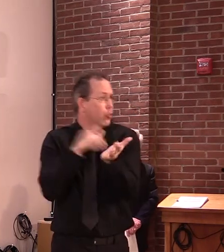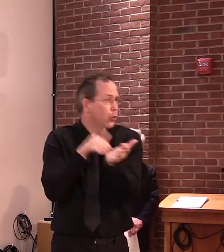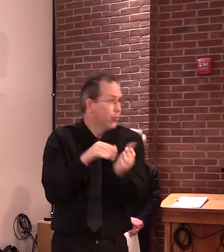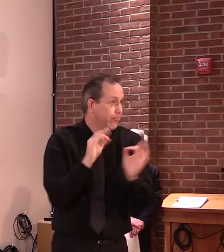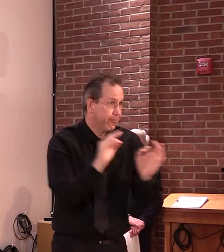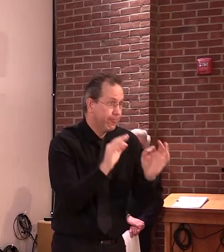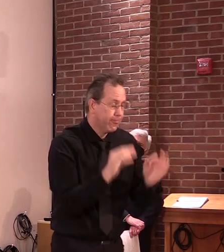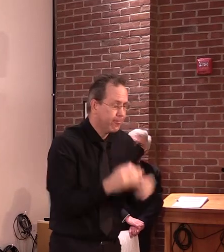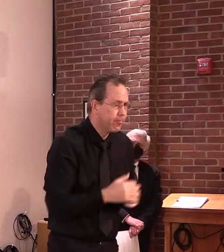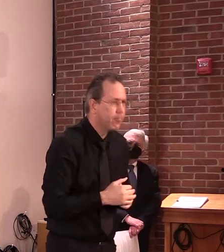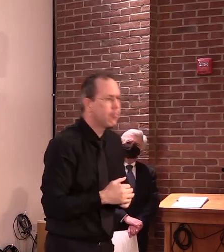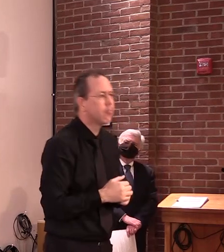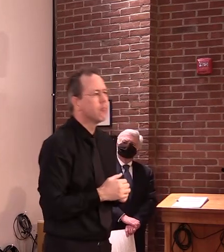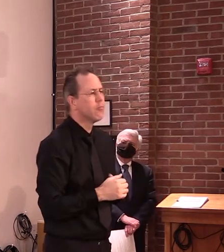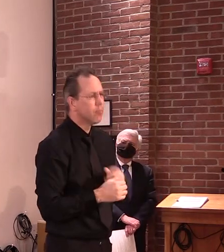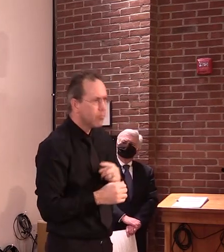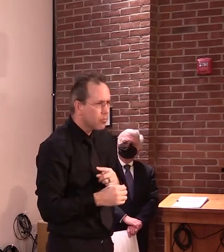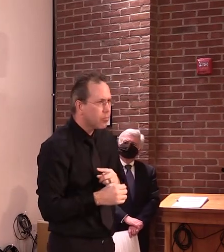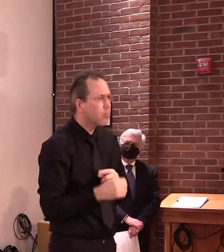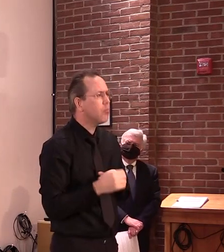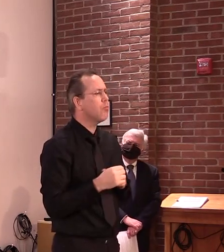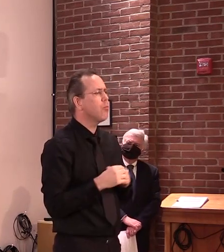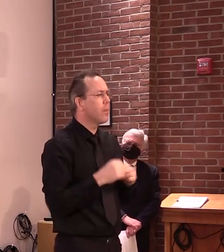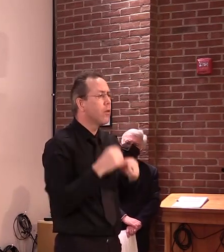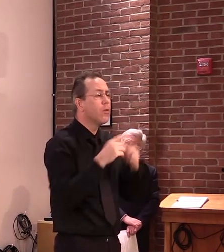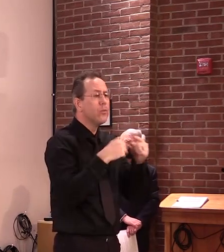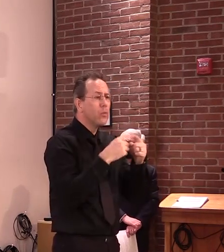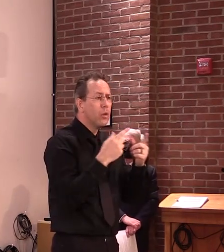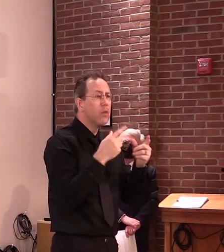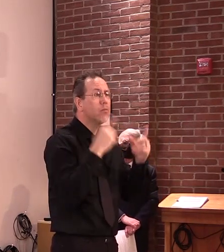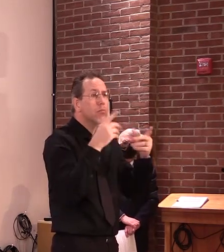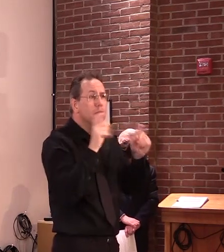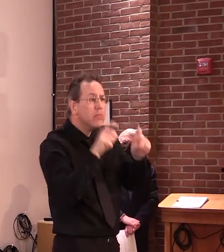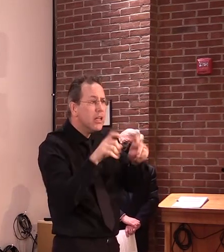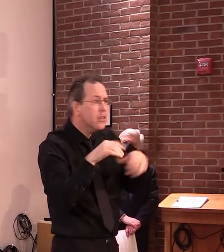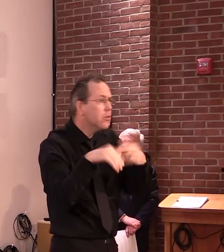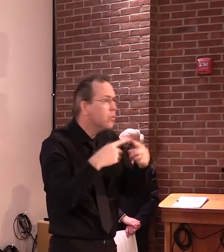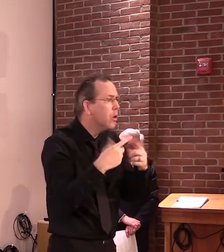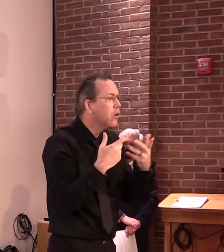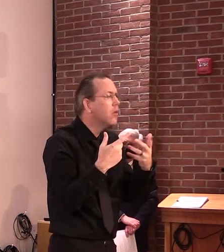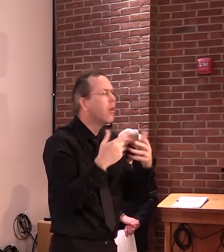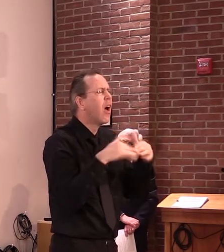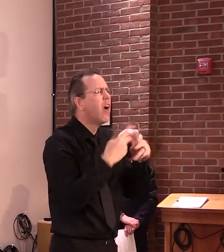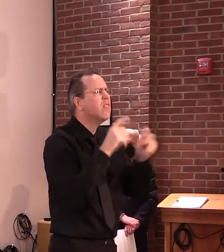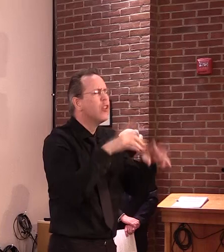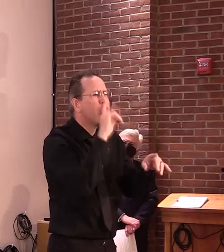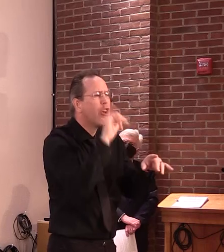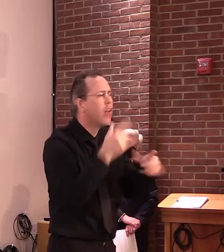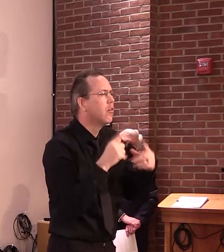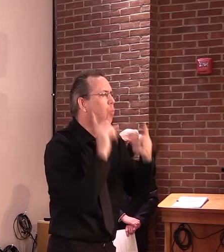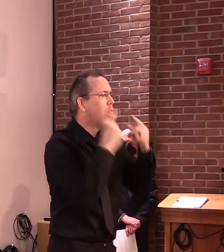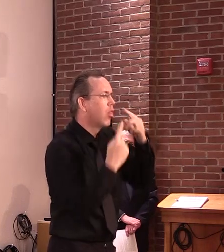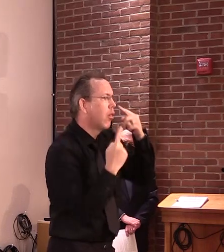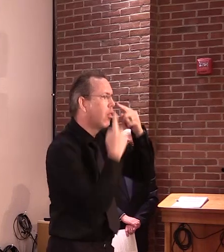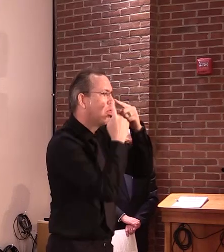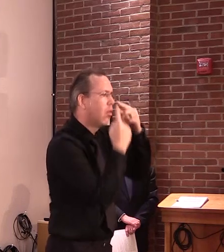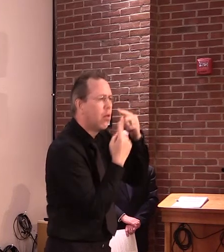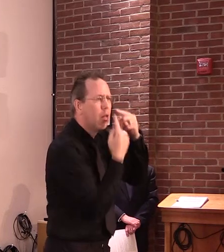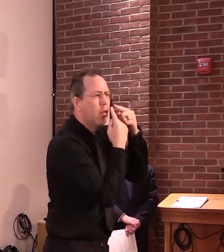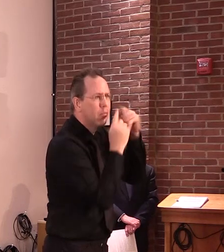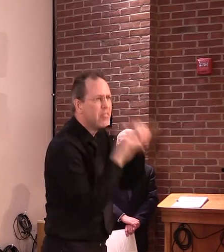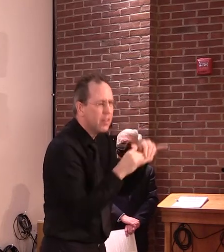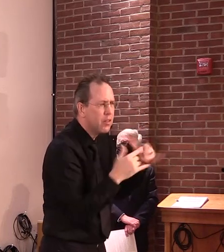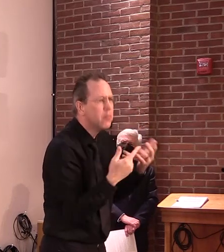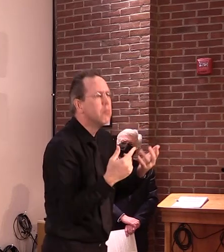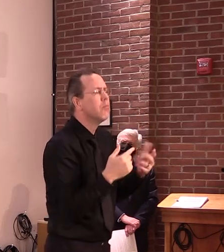When you receive the test, it will be the PCR nasal swab test, which tells you if you have a current